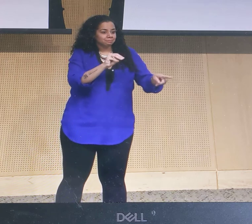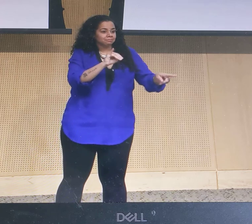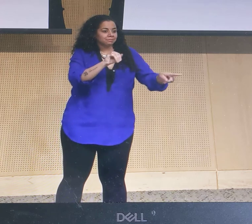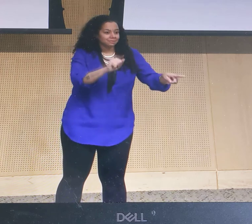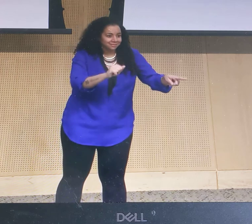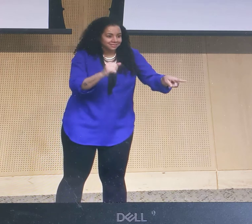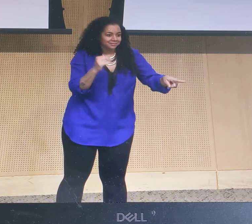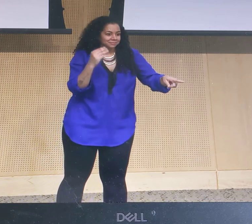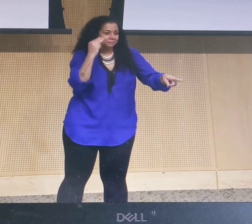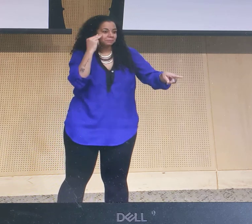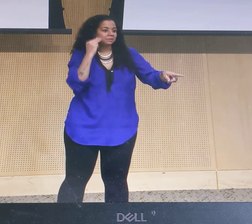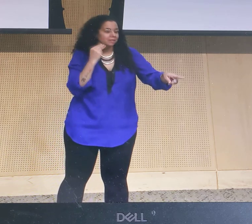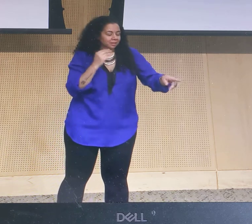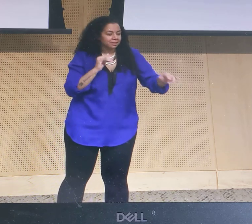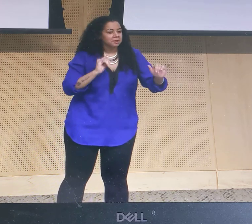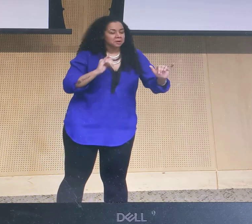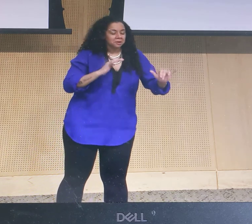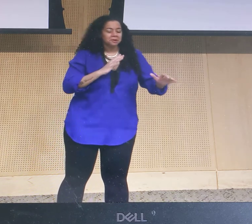was already another student named Mia.